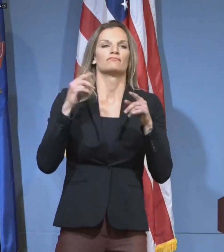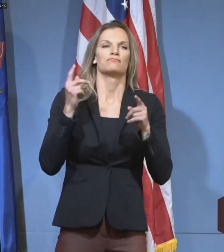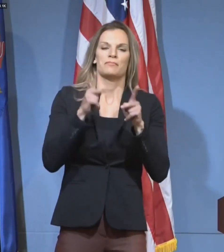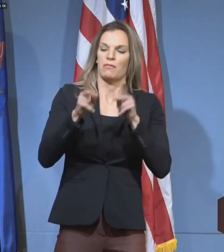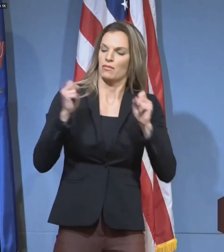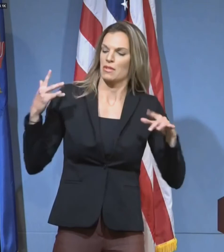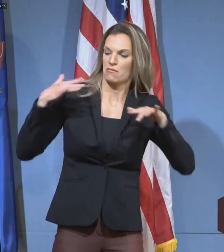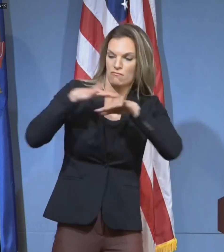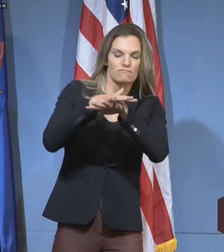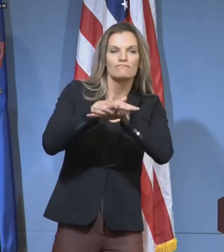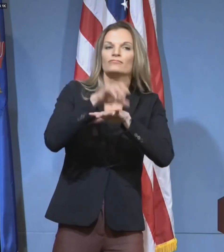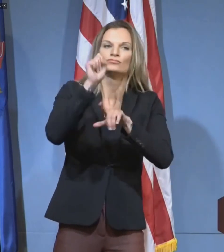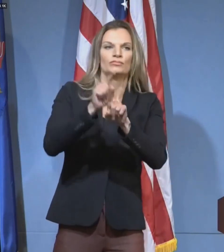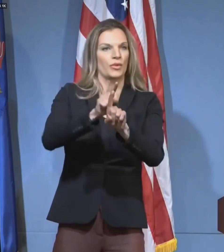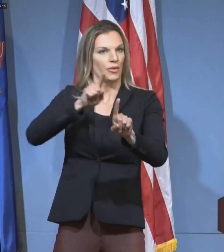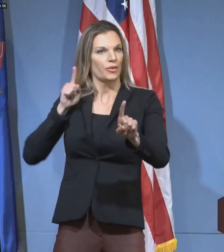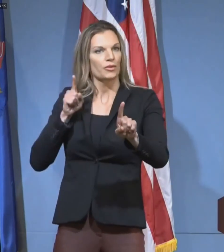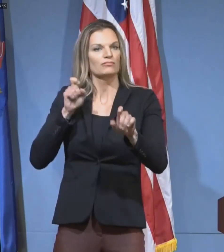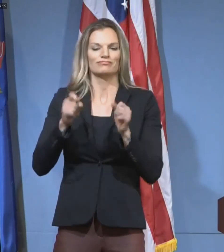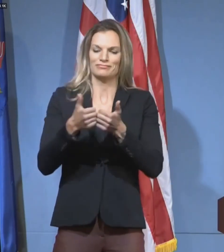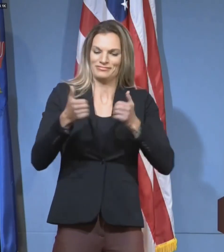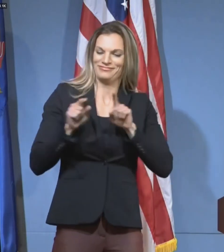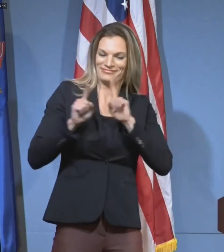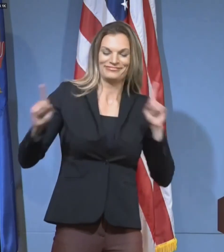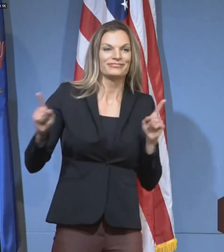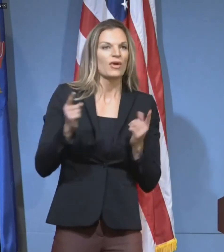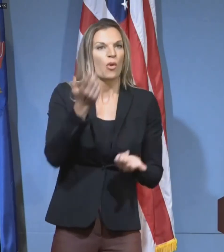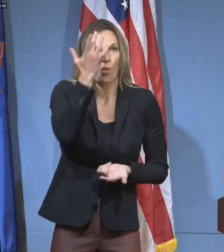own health and the health of your community. This is not a joke.